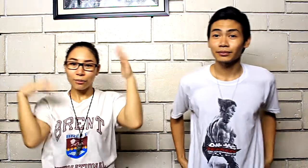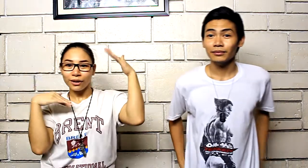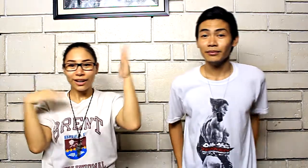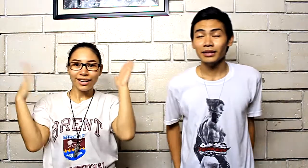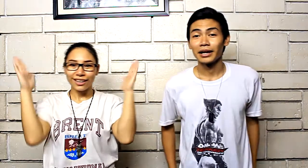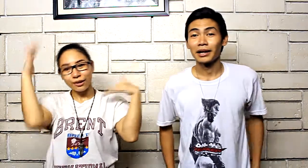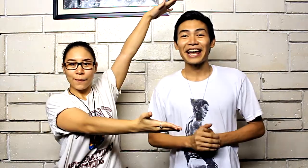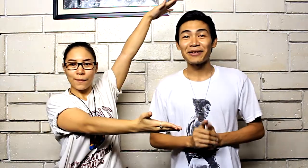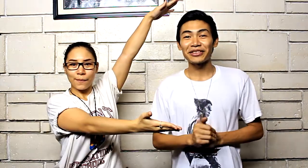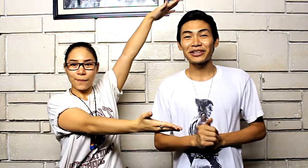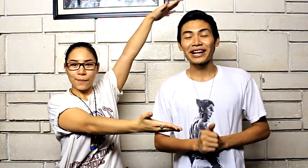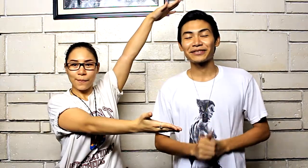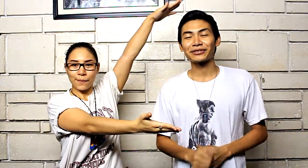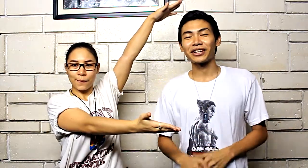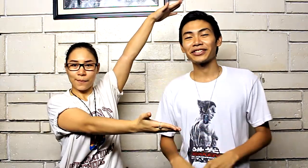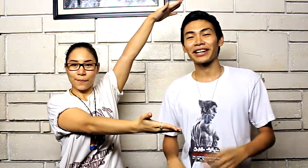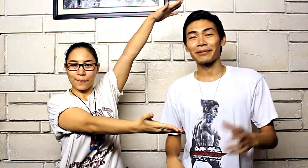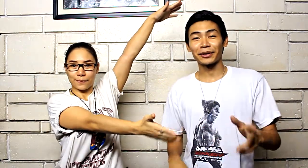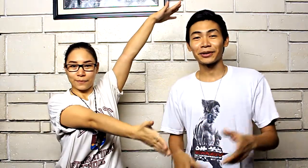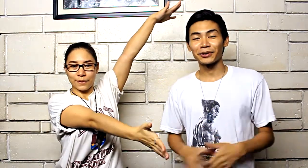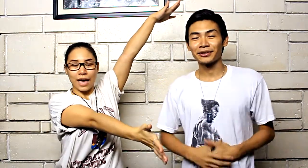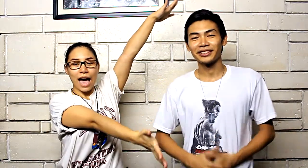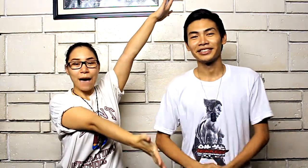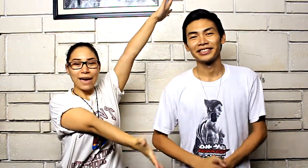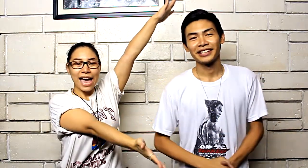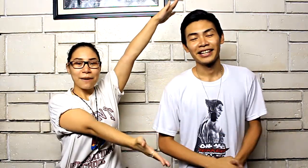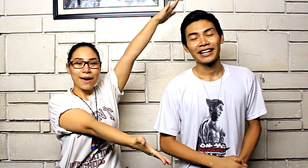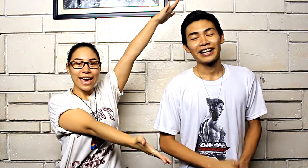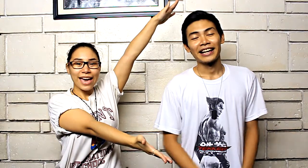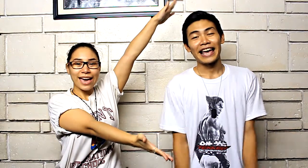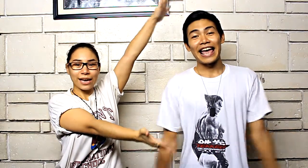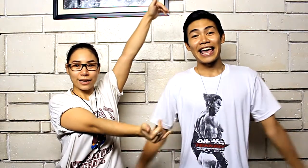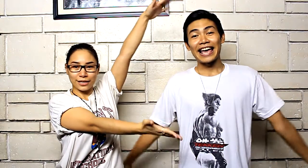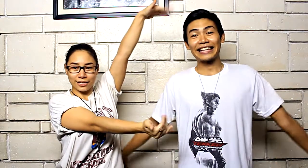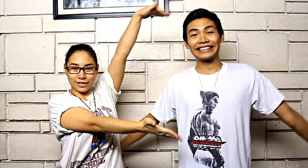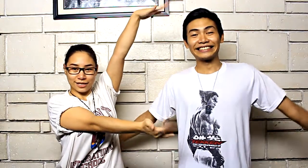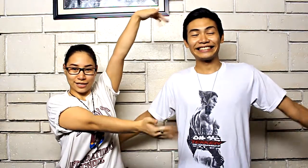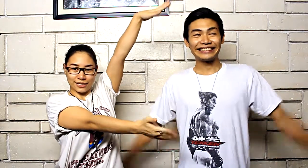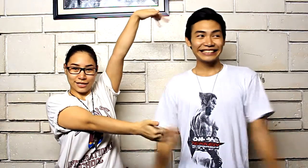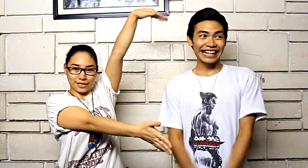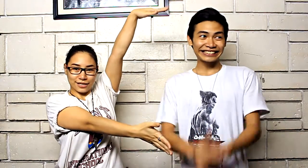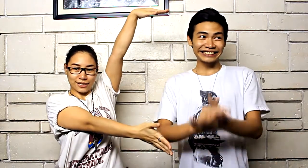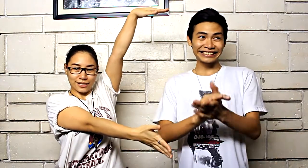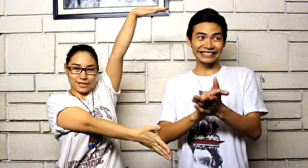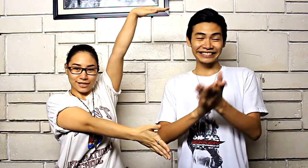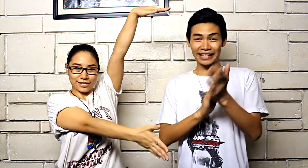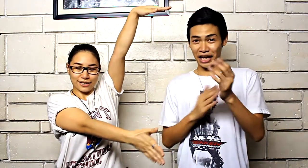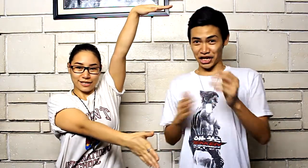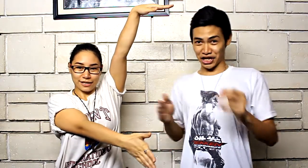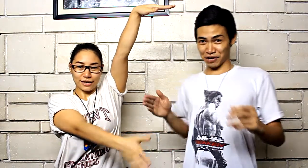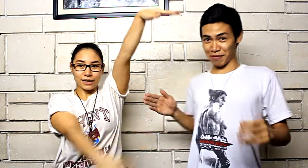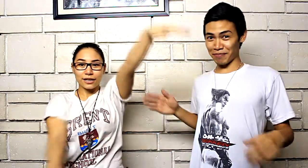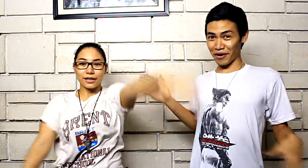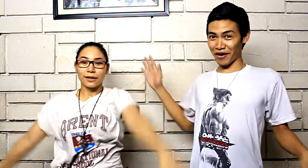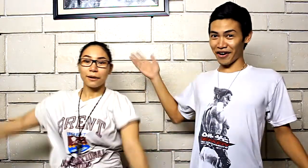pretty anyway thank you guys for watching I'm Marco I'm Amy and that's it bye-bye